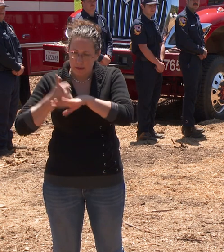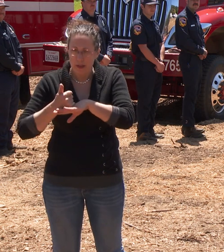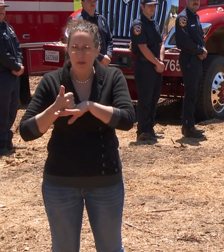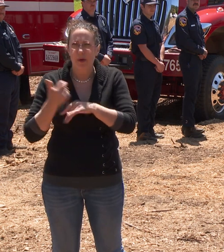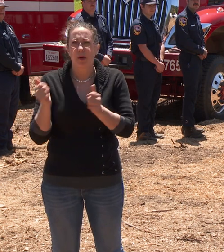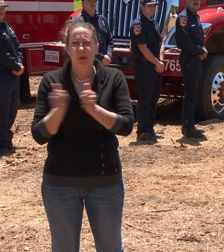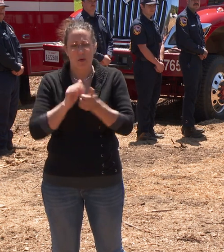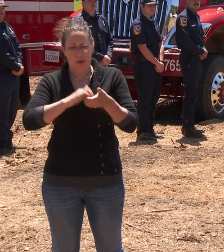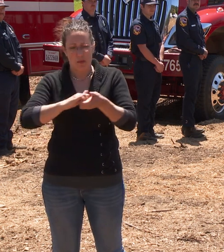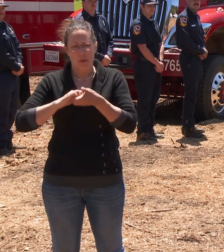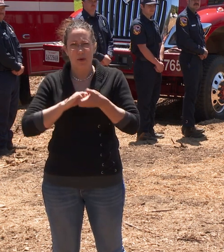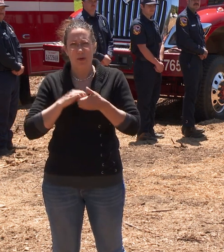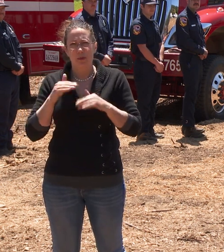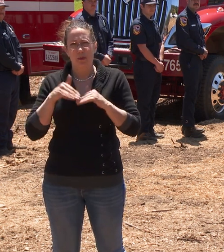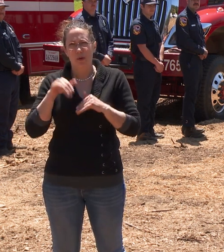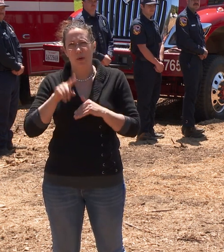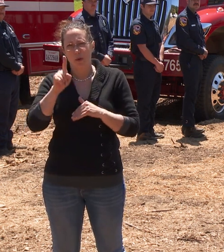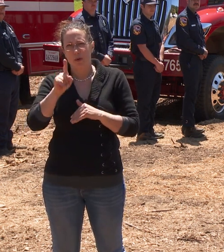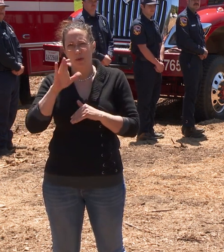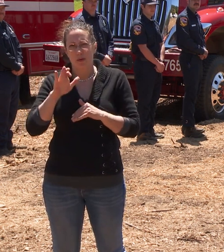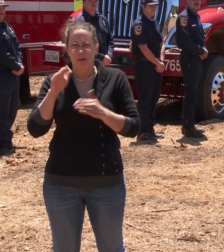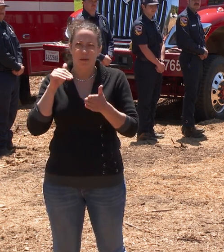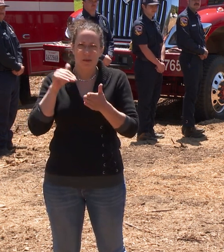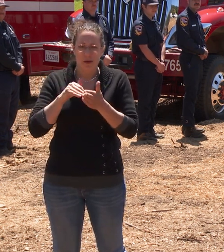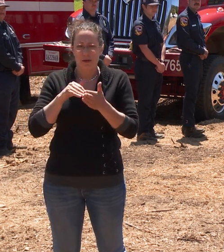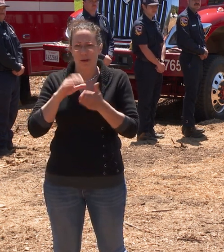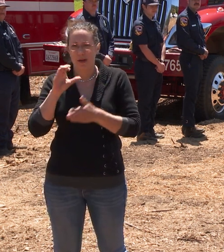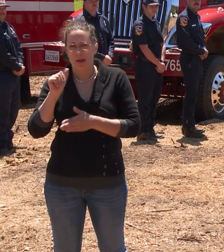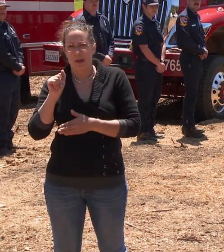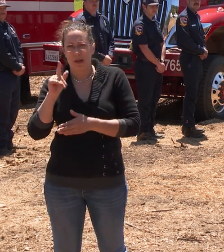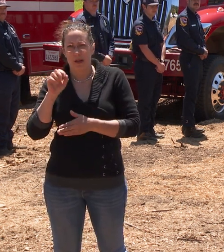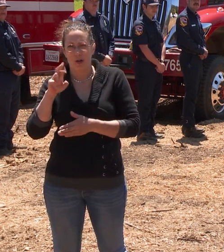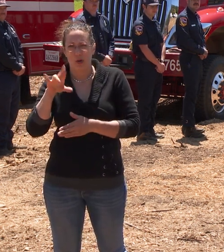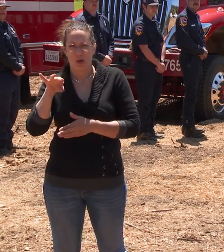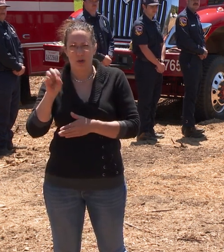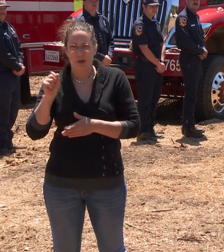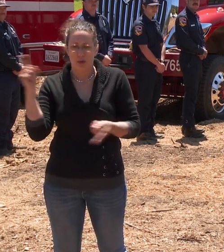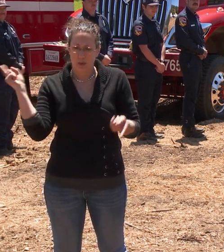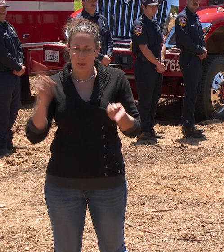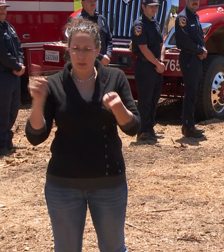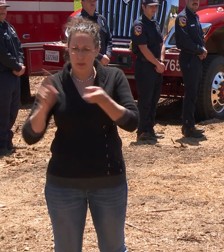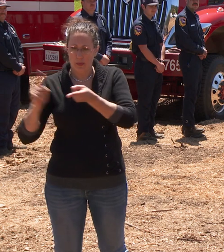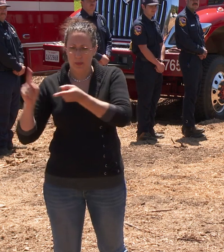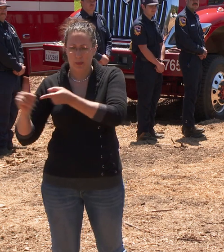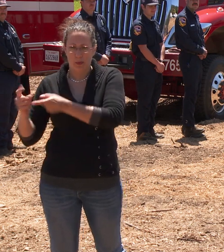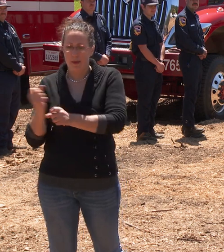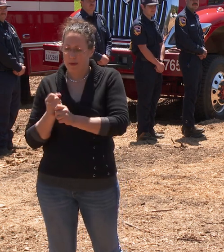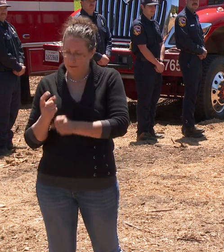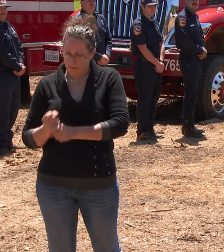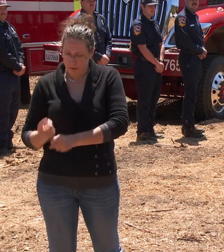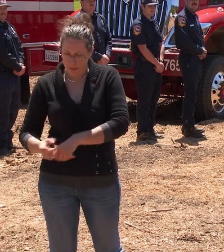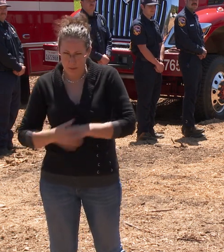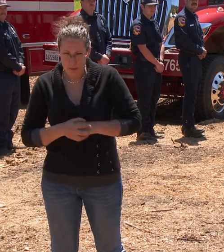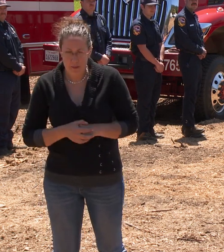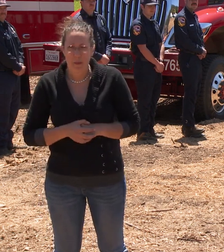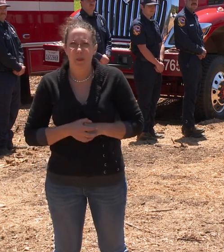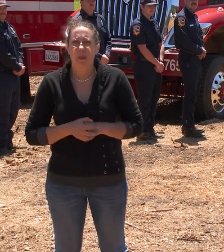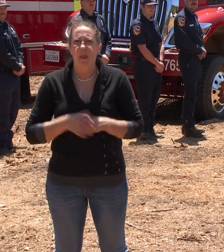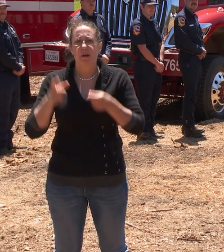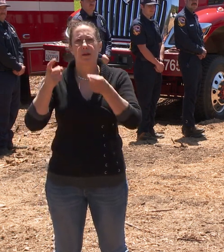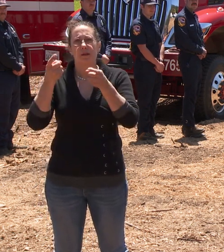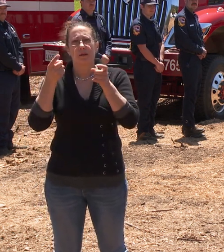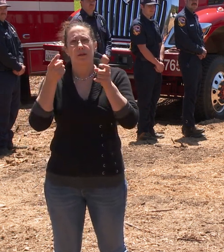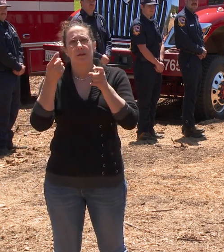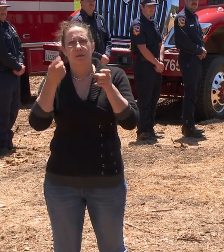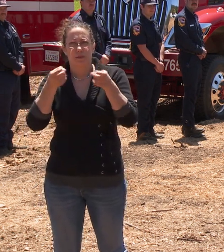achieving well over 100,000 acres of fuels reduction every year. Forest management projects have been proven